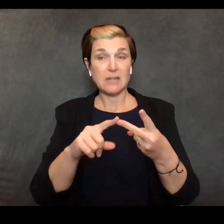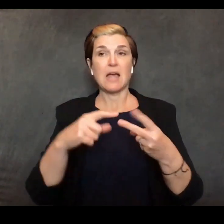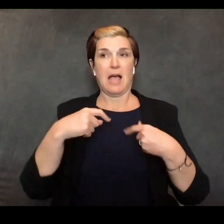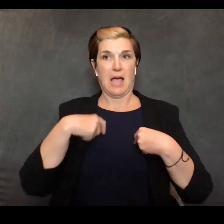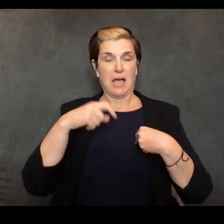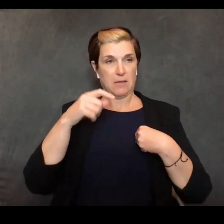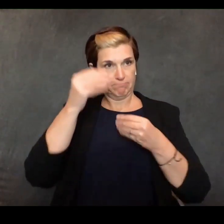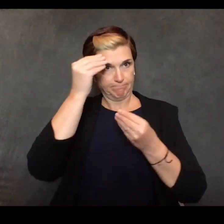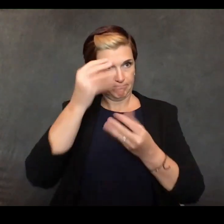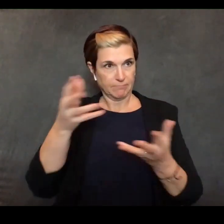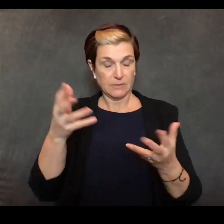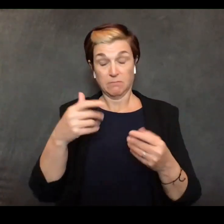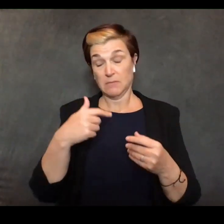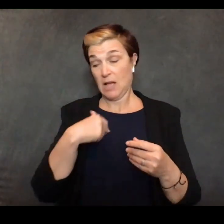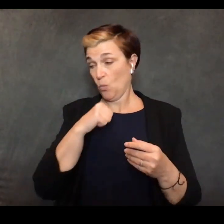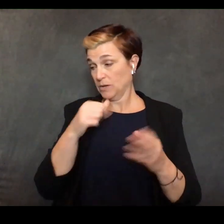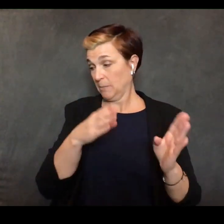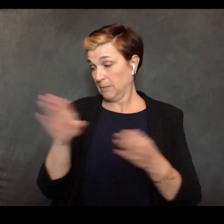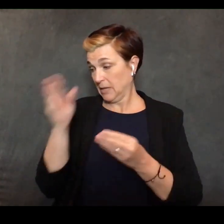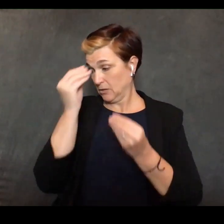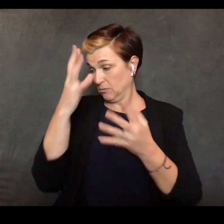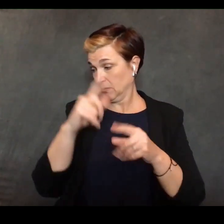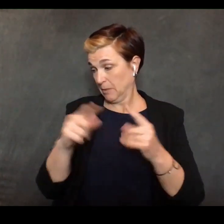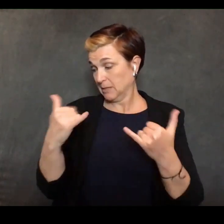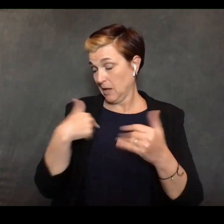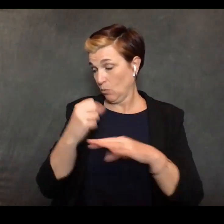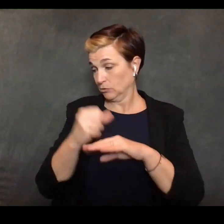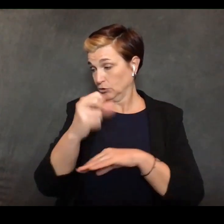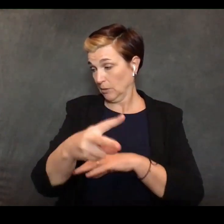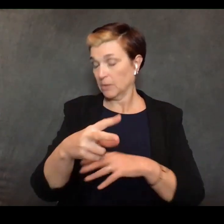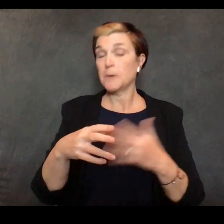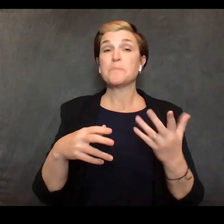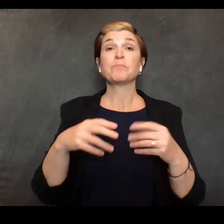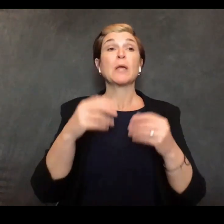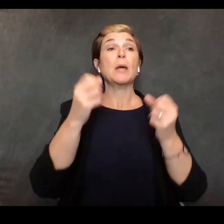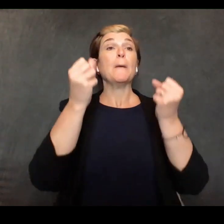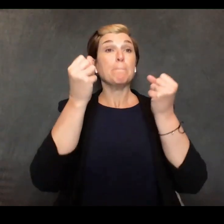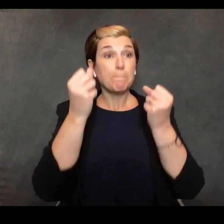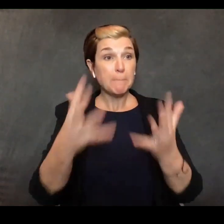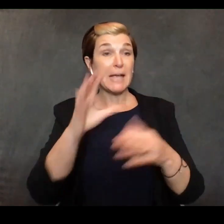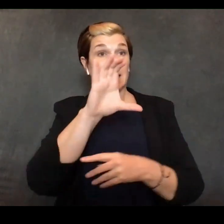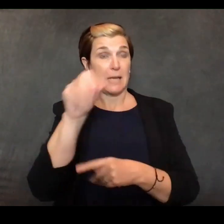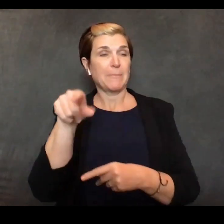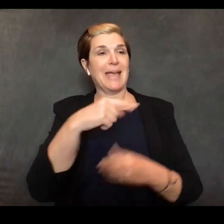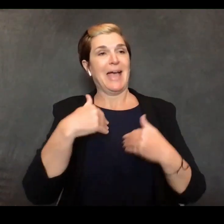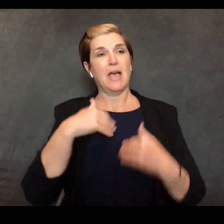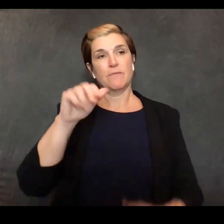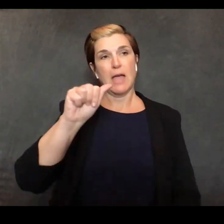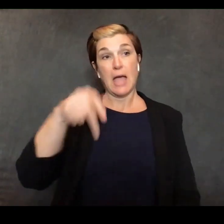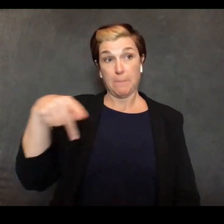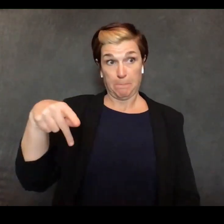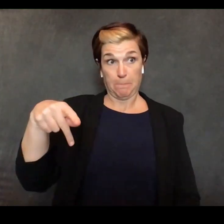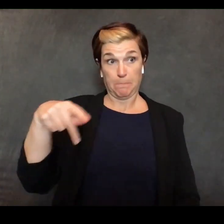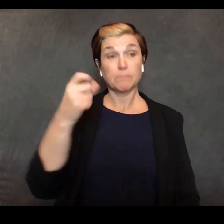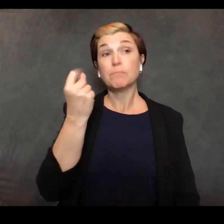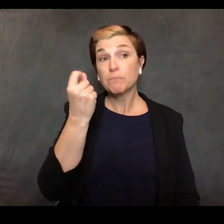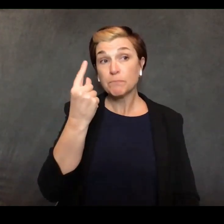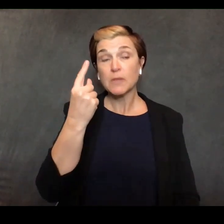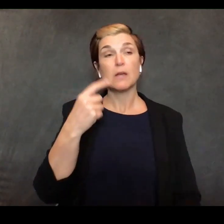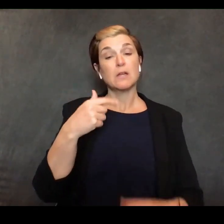do it now but as long as you asked many of these companies have apps you can order ahead of time that way when you get there it's as